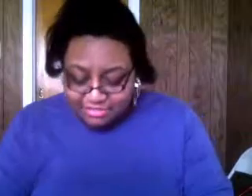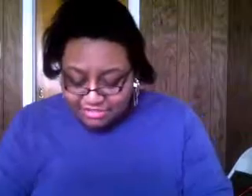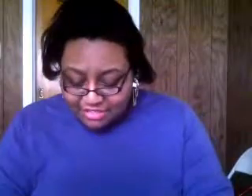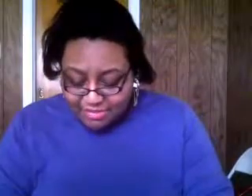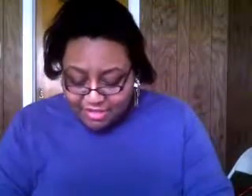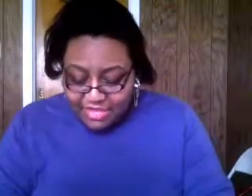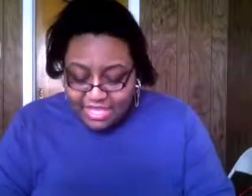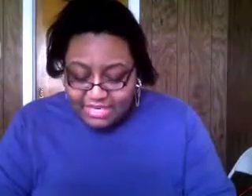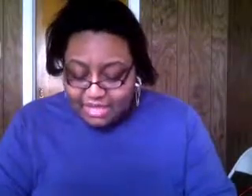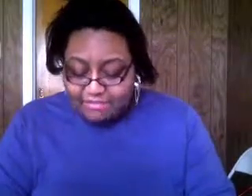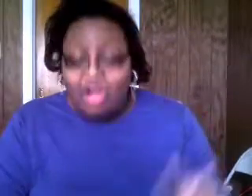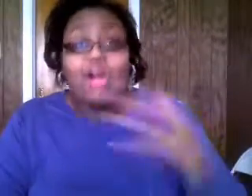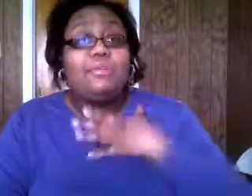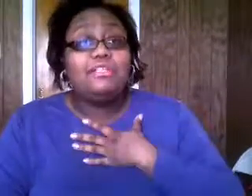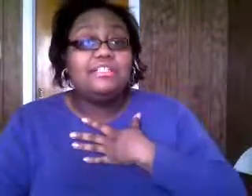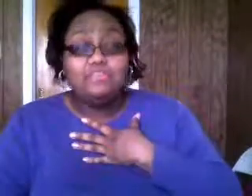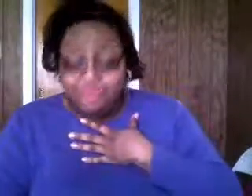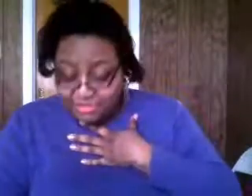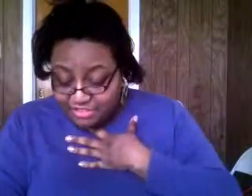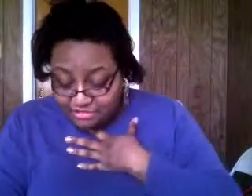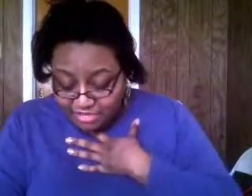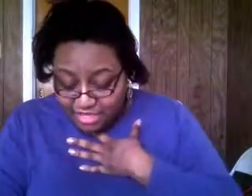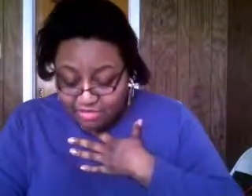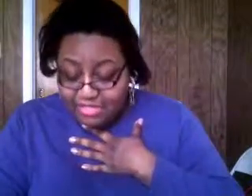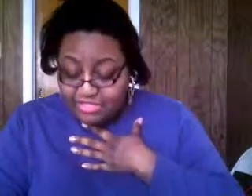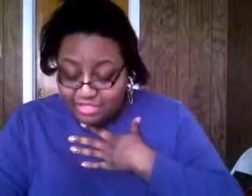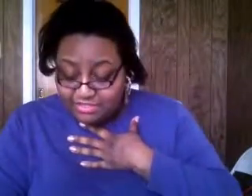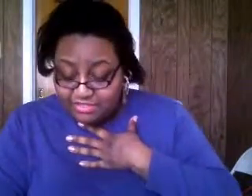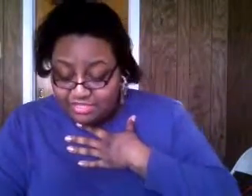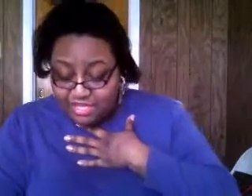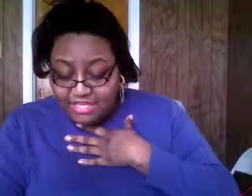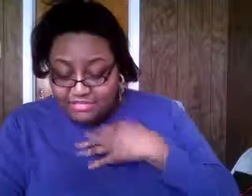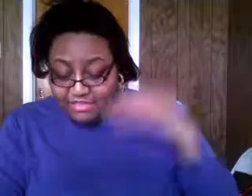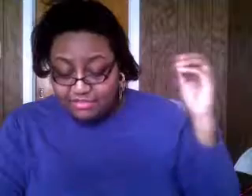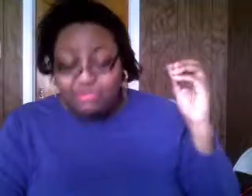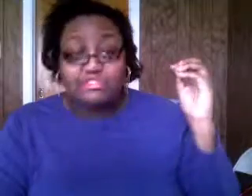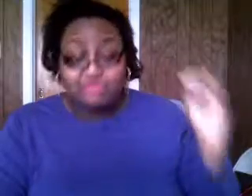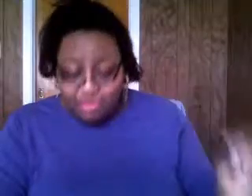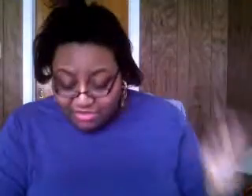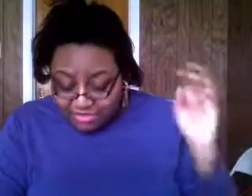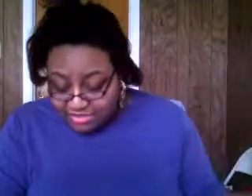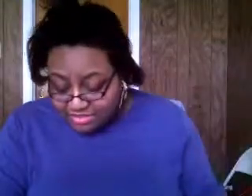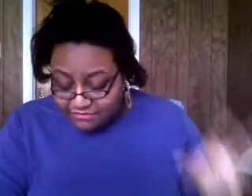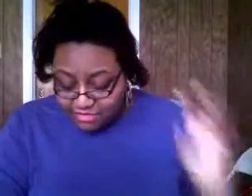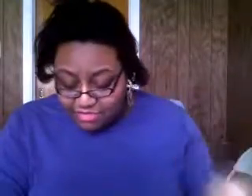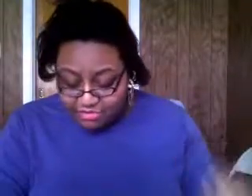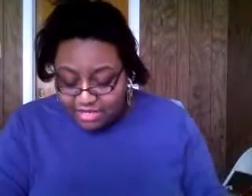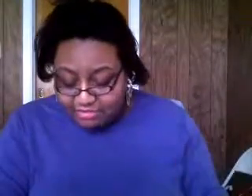to think about now our police superintendent of chicago eddie johnson he says he wants stronger sentencing for gun crimes